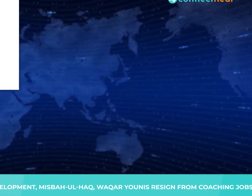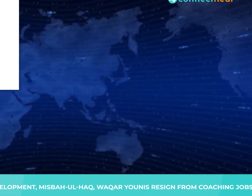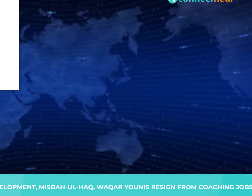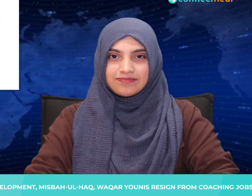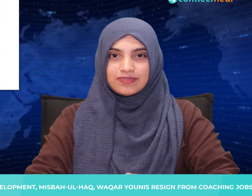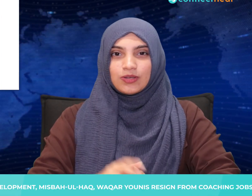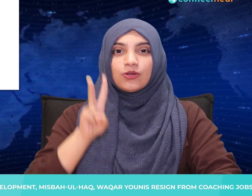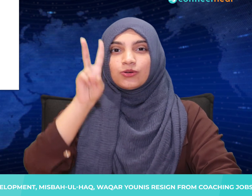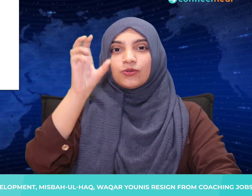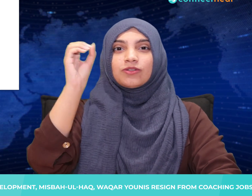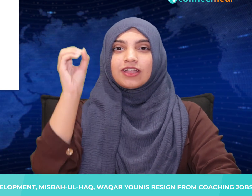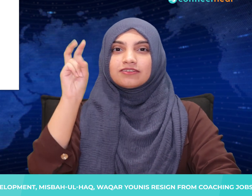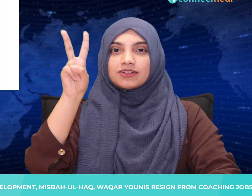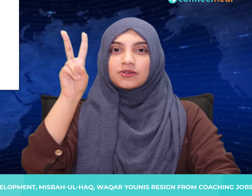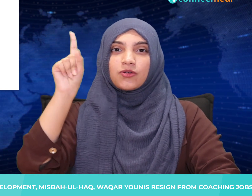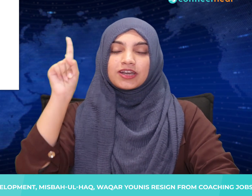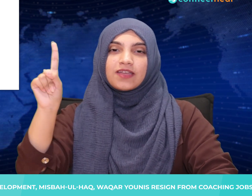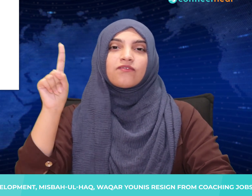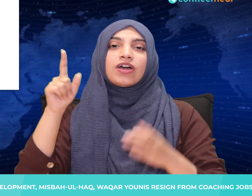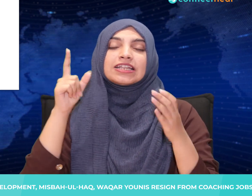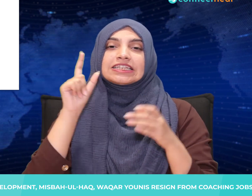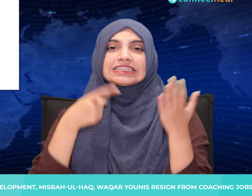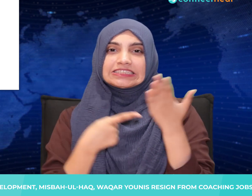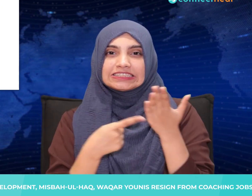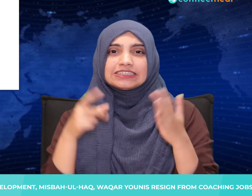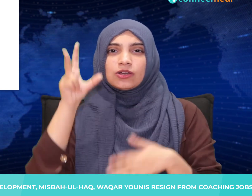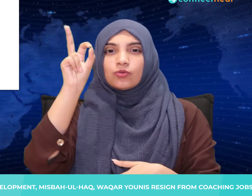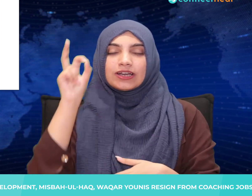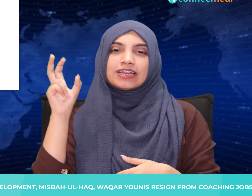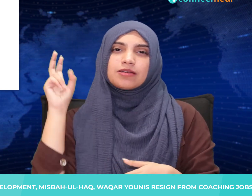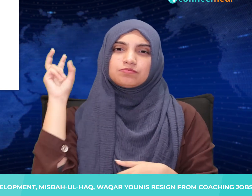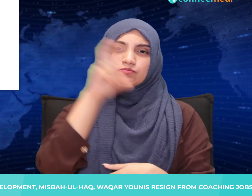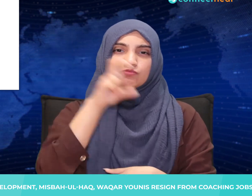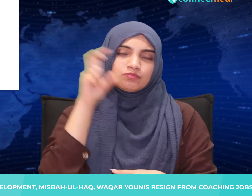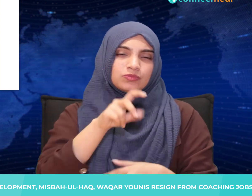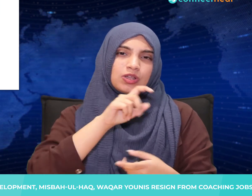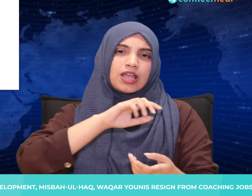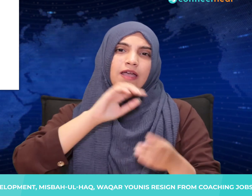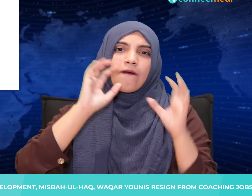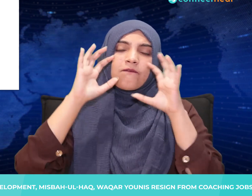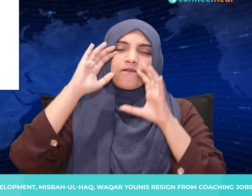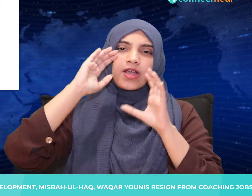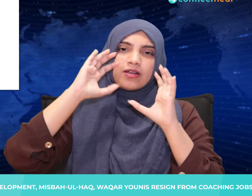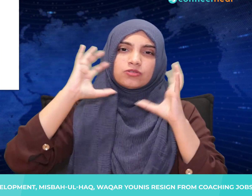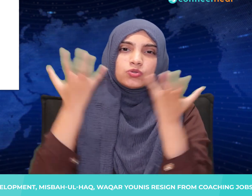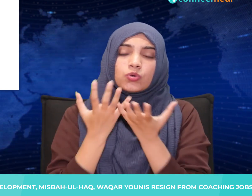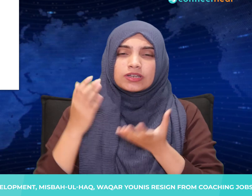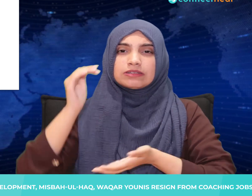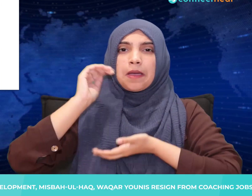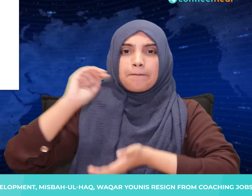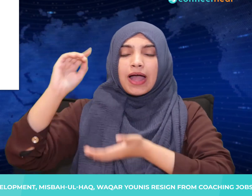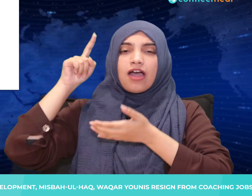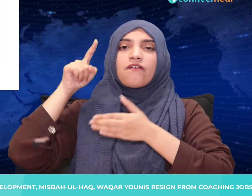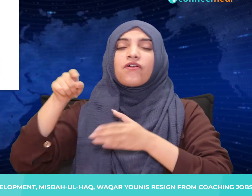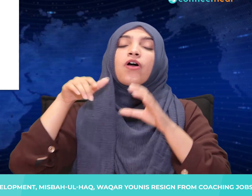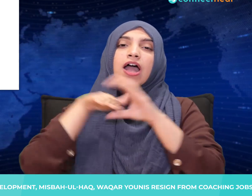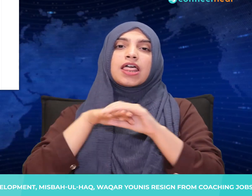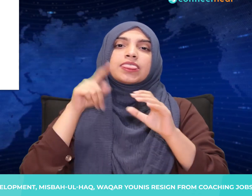With the 2021 T20 World Cup a little over a month away, Pakistan cricket